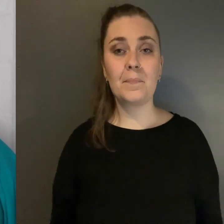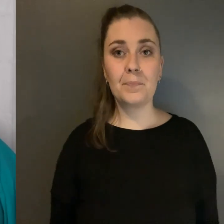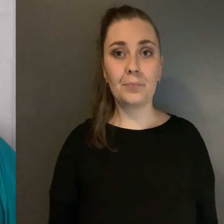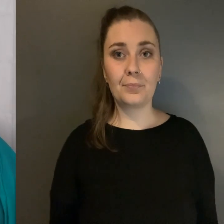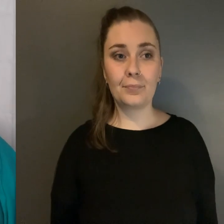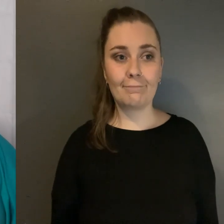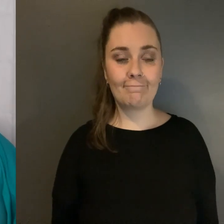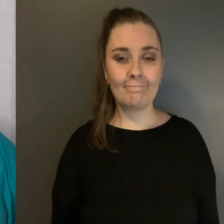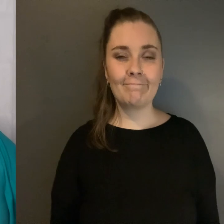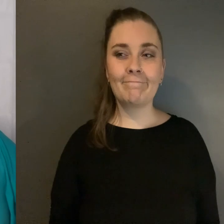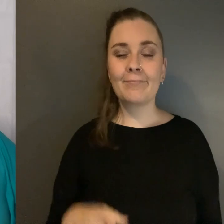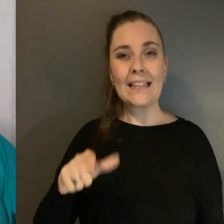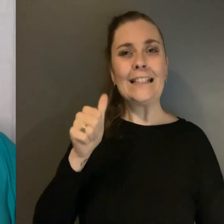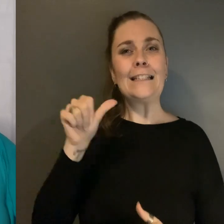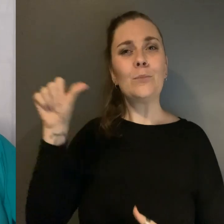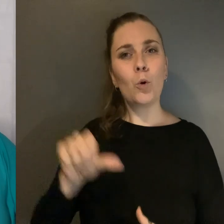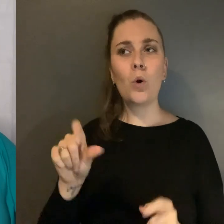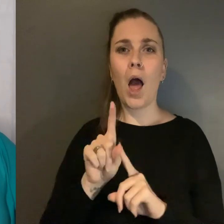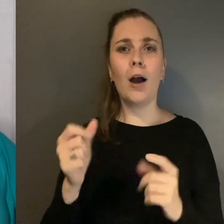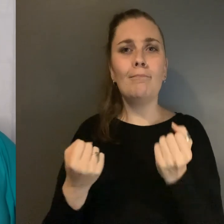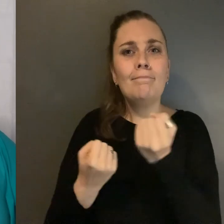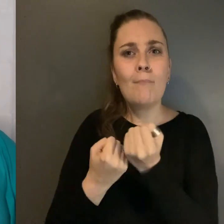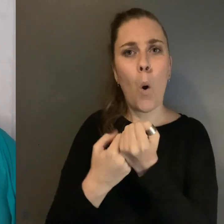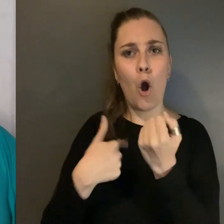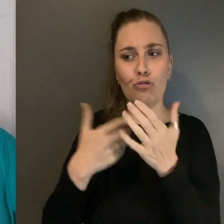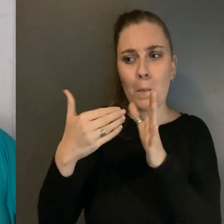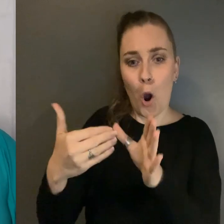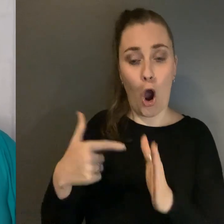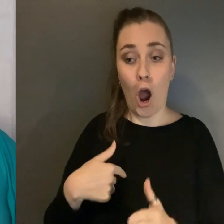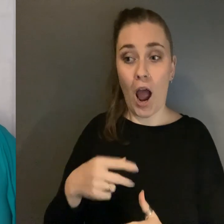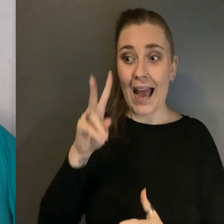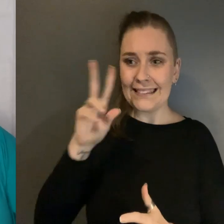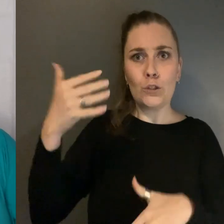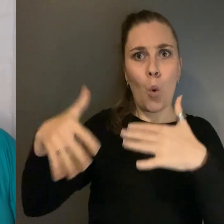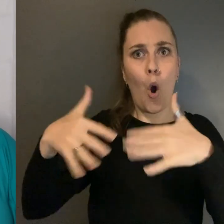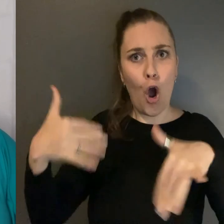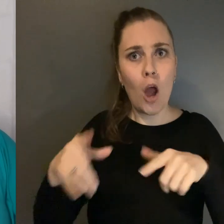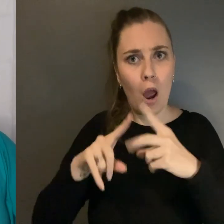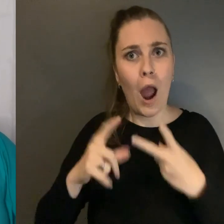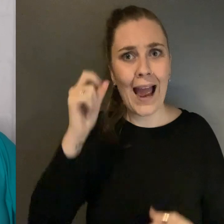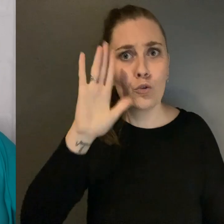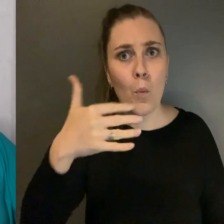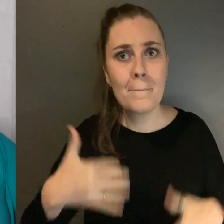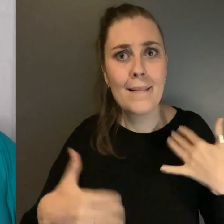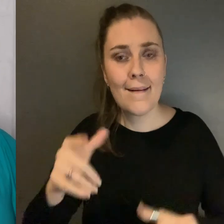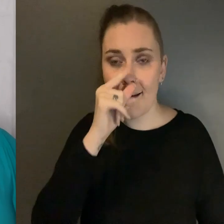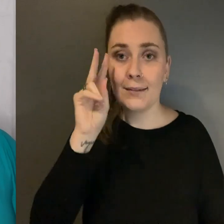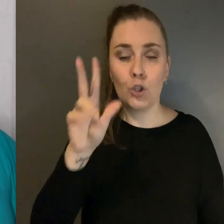It's meant to be a supportive response I see your hurt, I understand your pain That shouldn't have